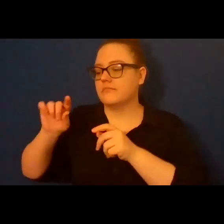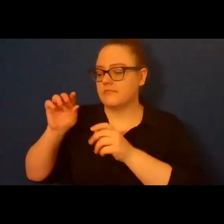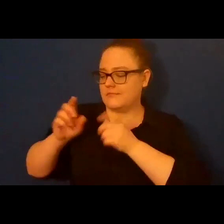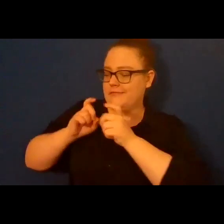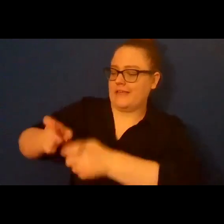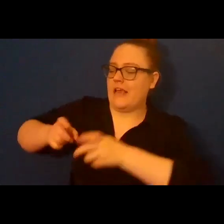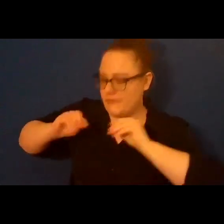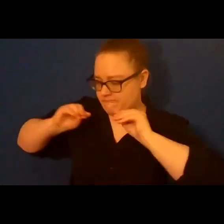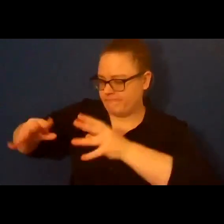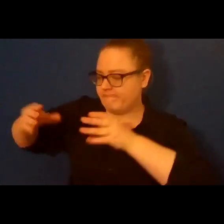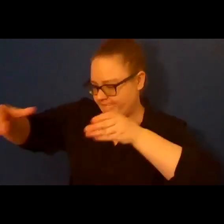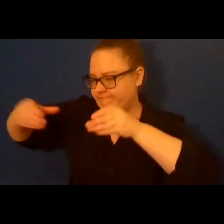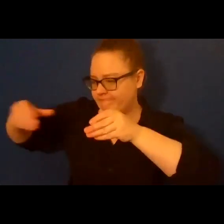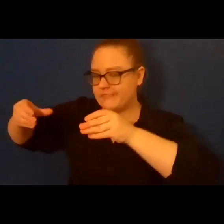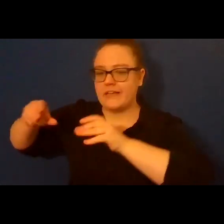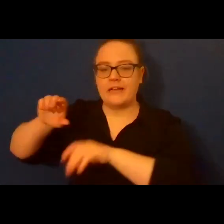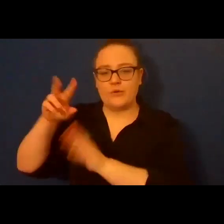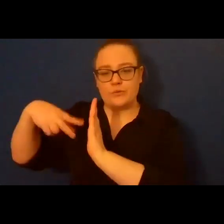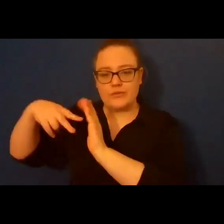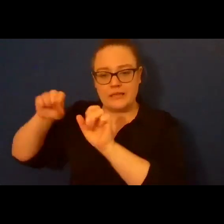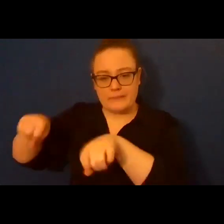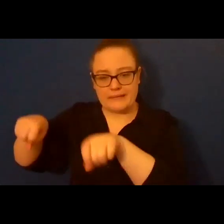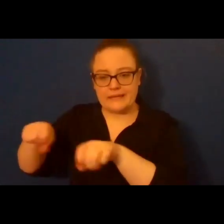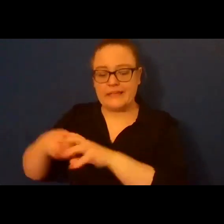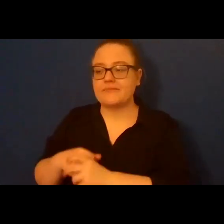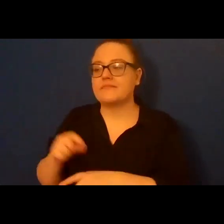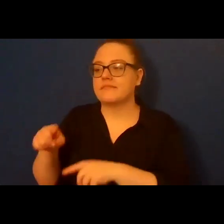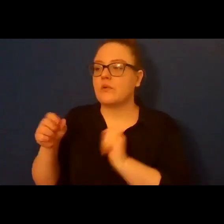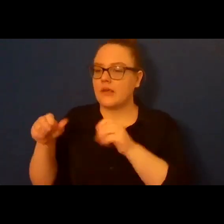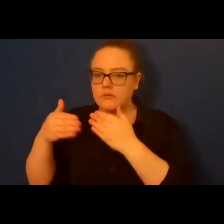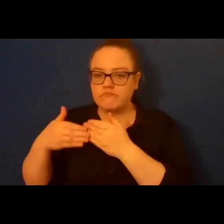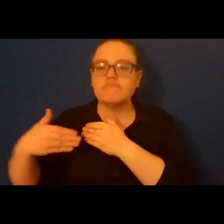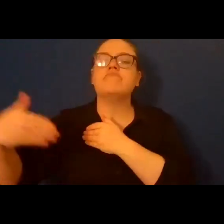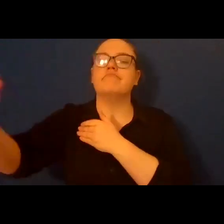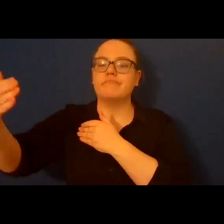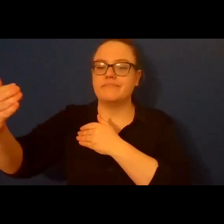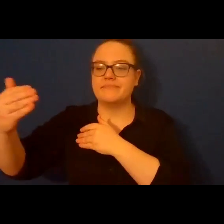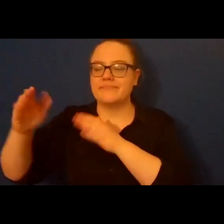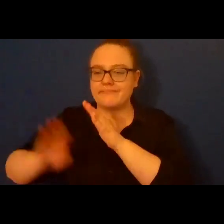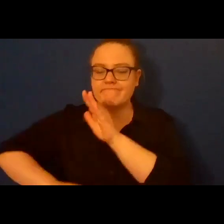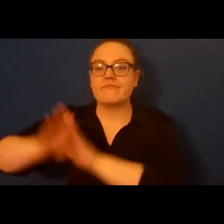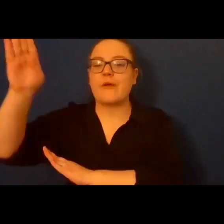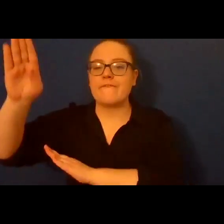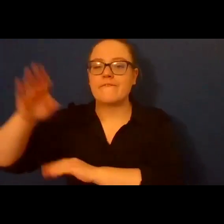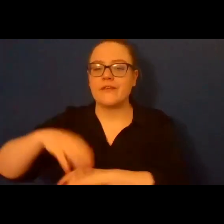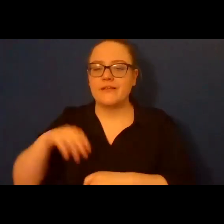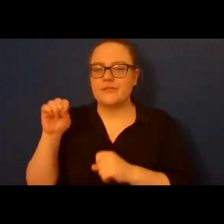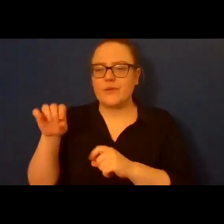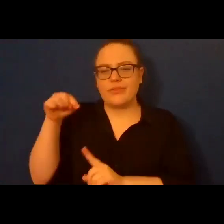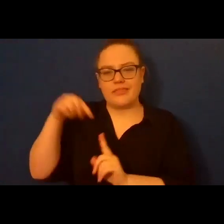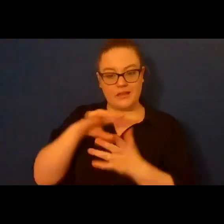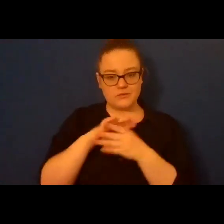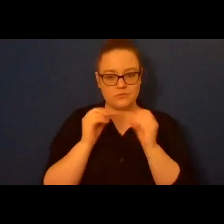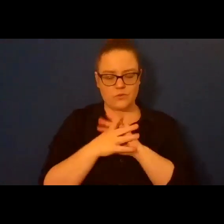transcribe what would become the Quran. Um and so the sort of like foundational um